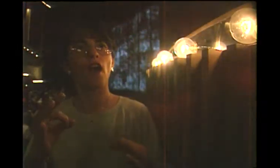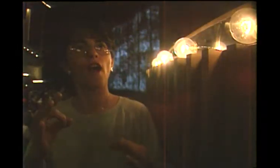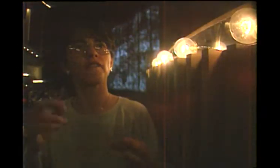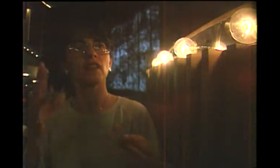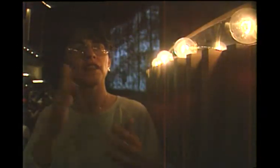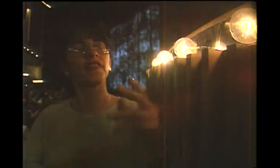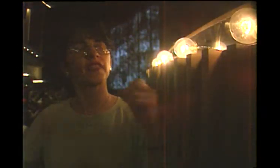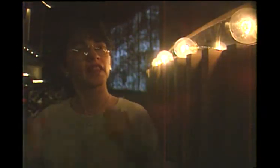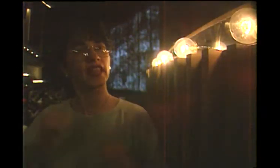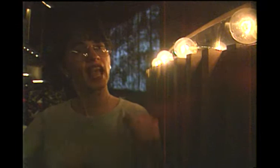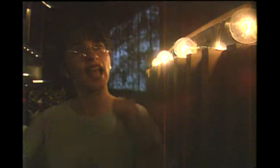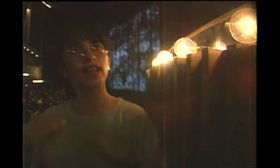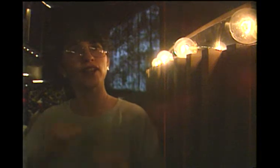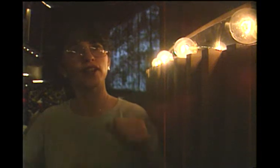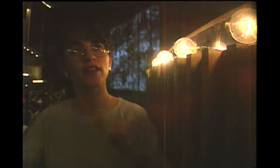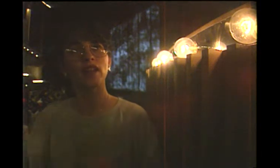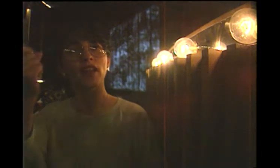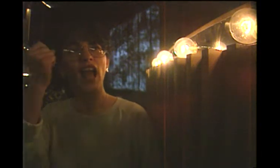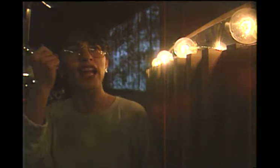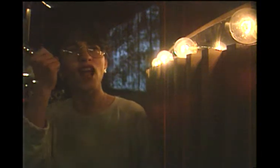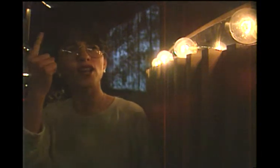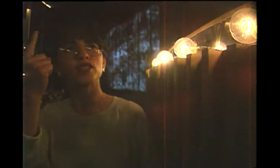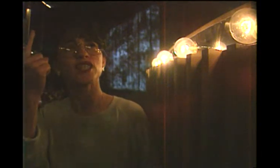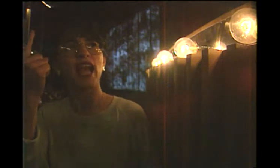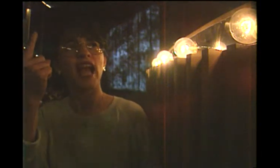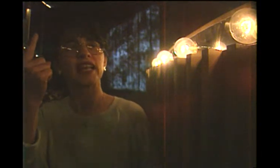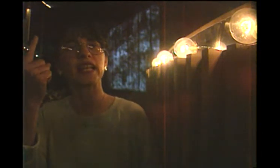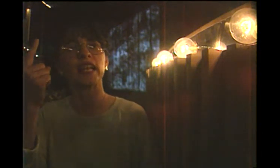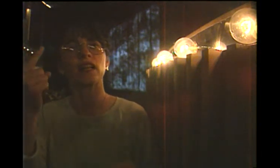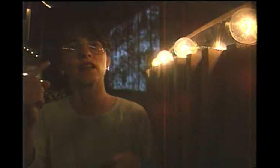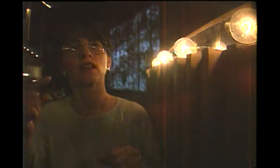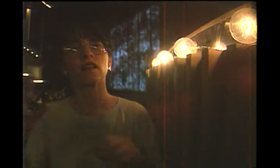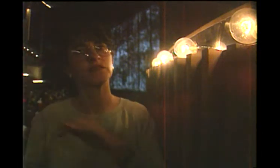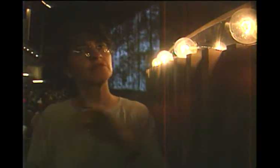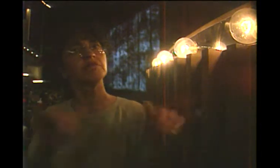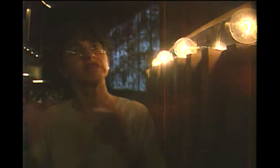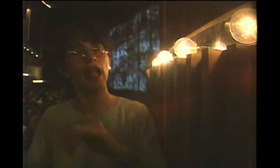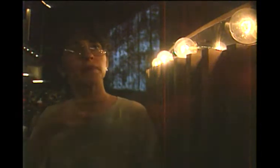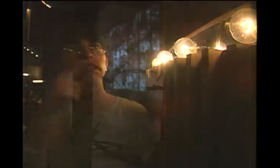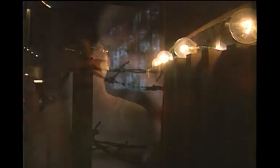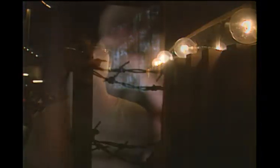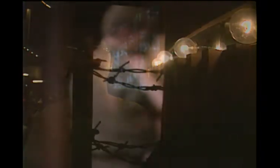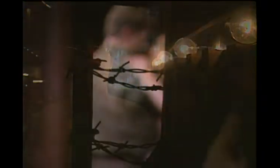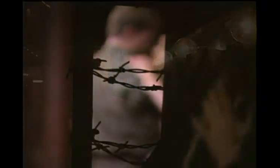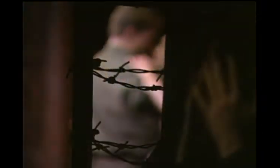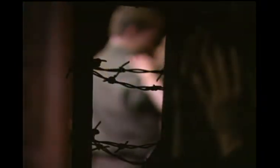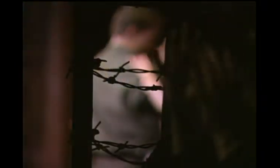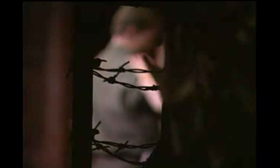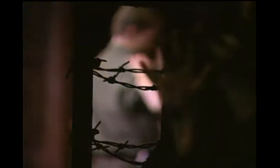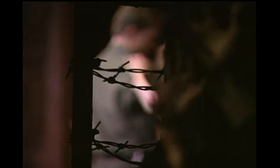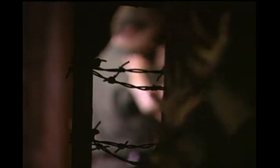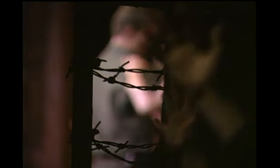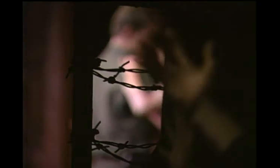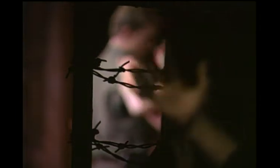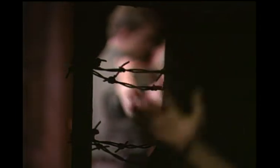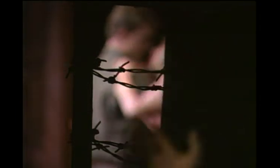part of the theater and I can understand it more, same as hearing people. Of the world.